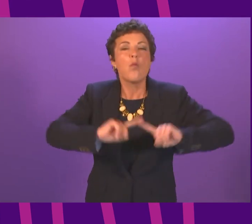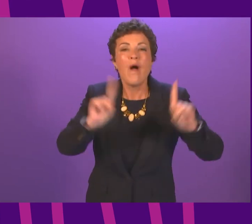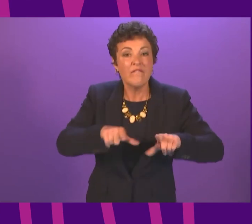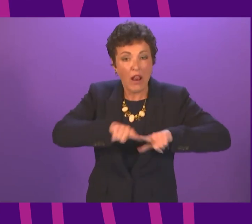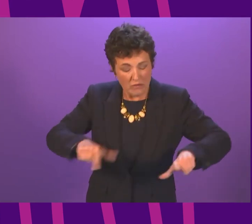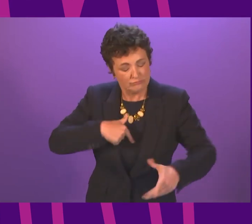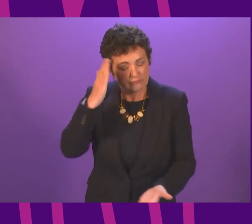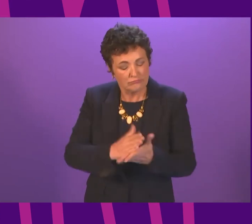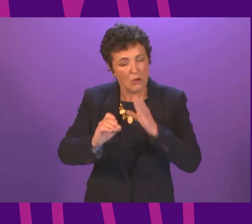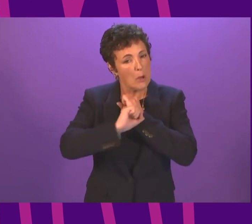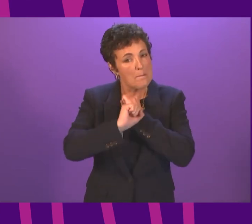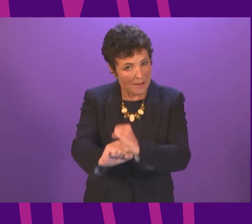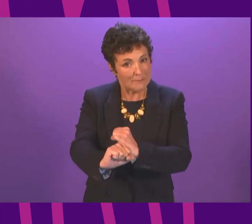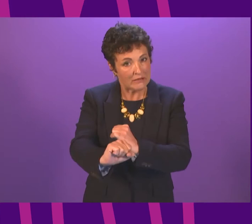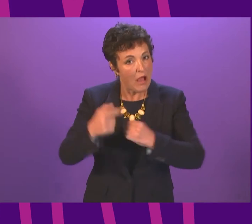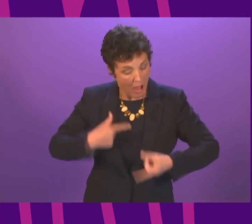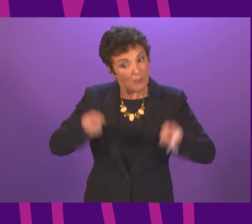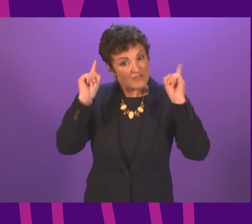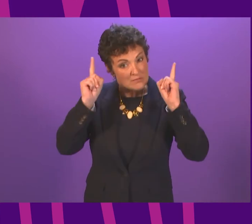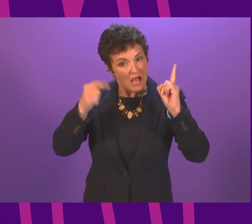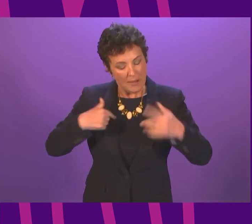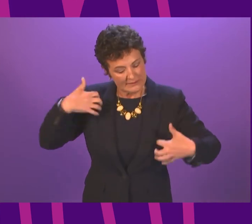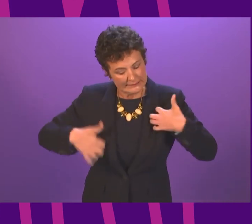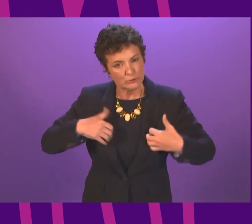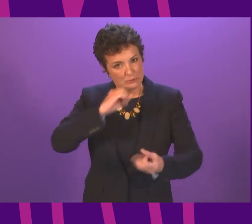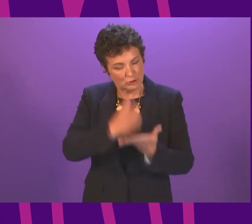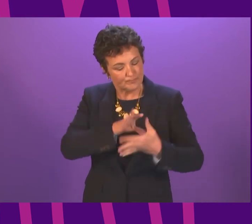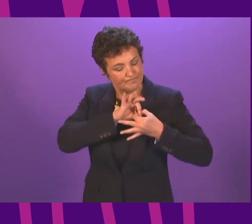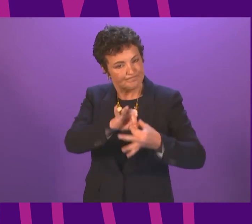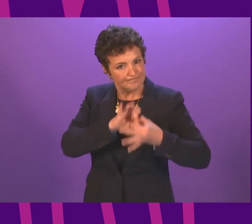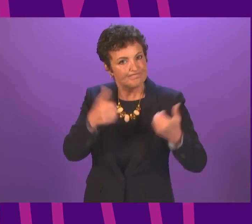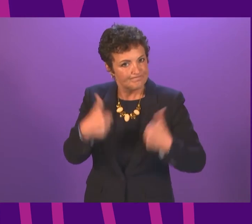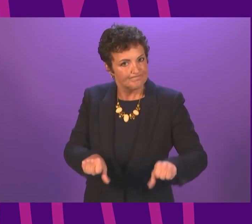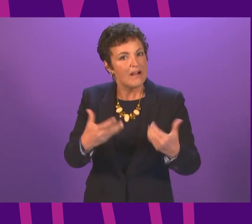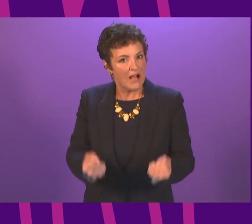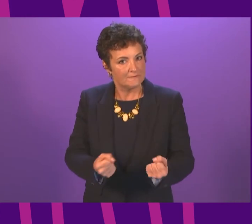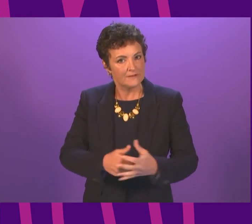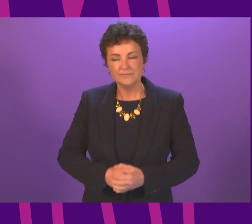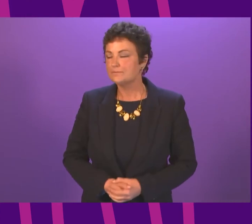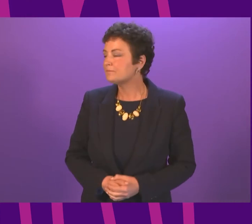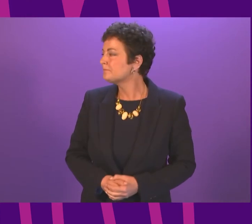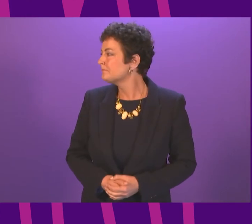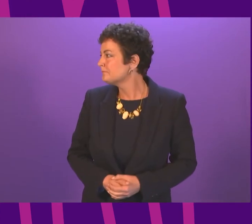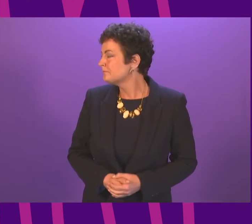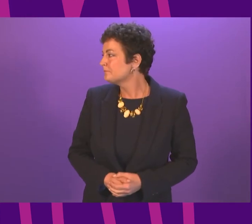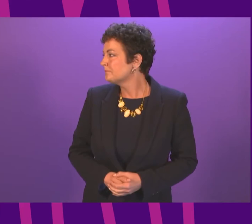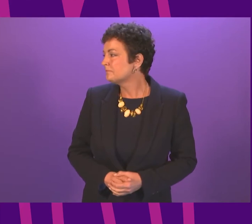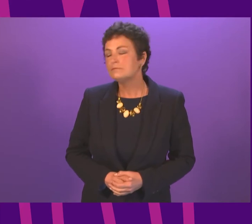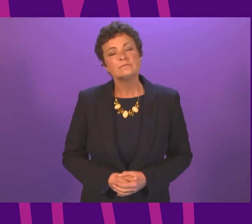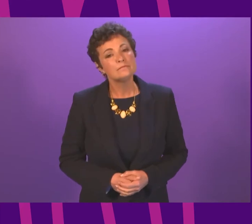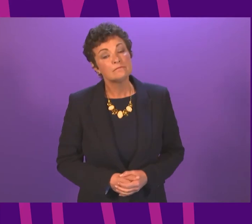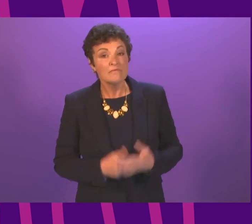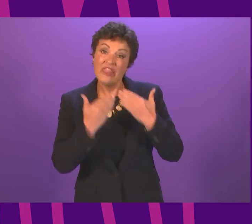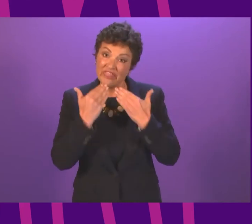then. As First Minister, of course, I am not just willing to do that. I am very keen to do that. Douglas Ross. Thank you, Presiding Officer. It is not just